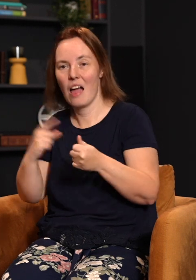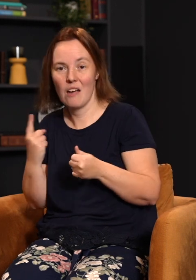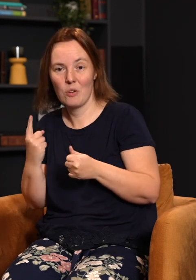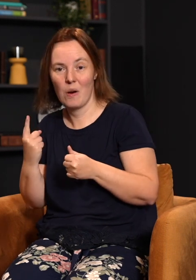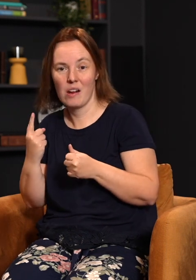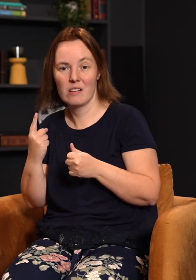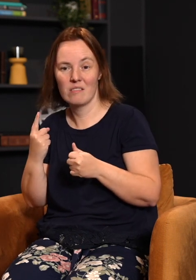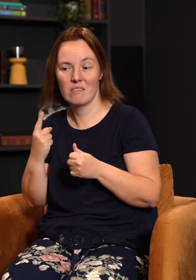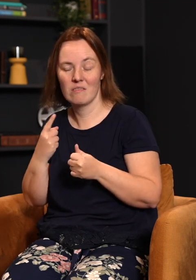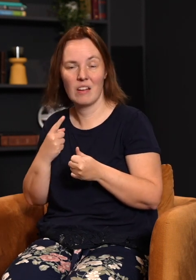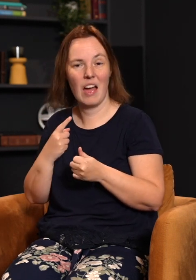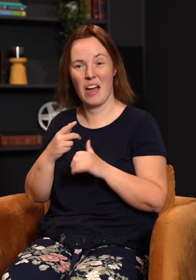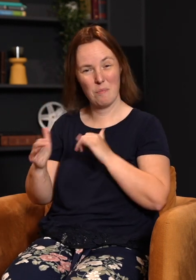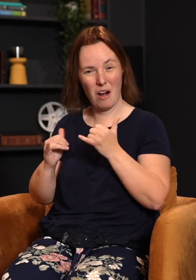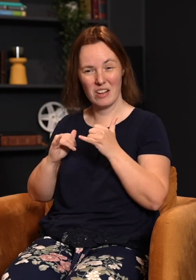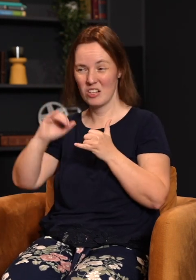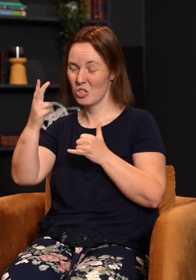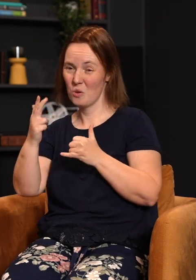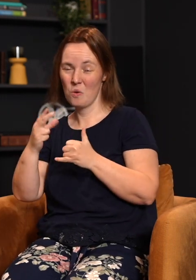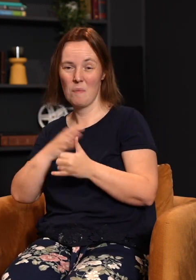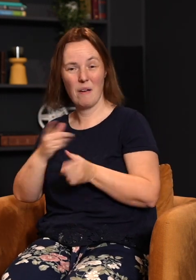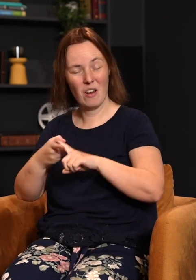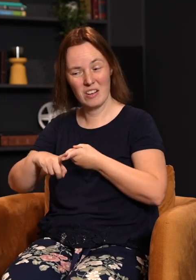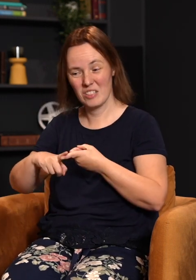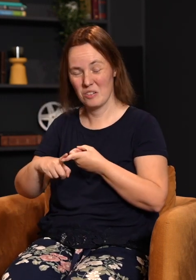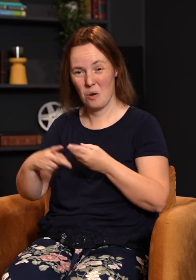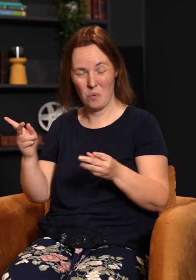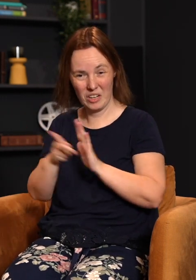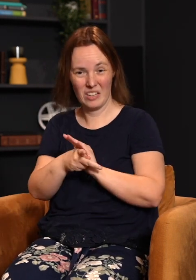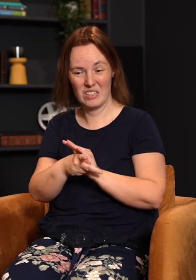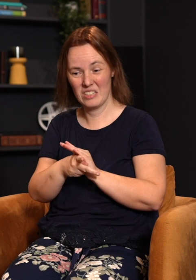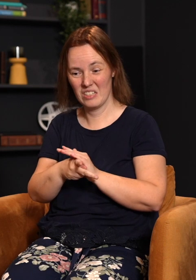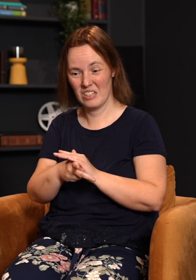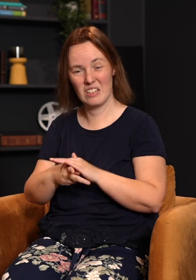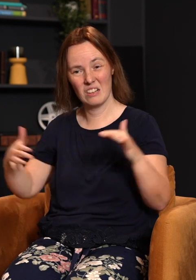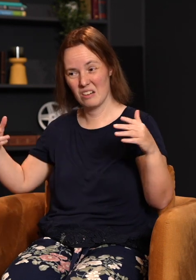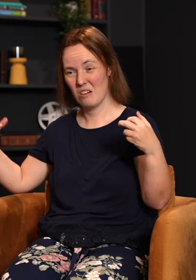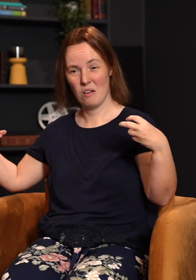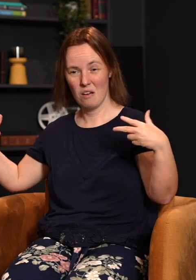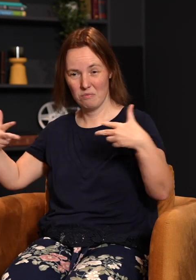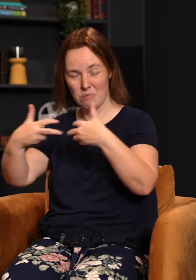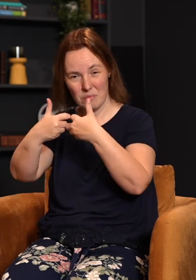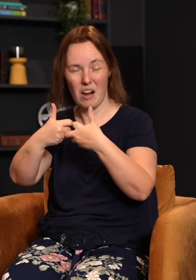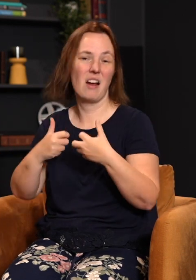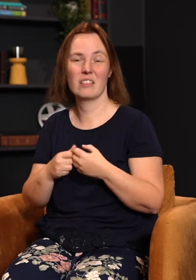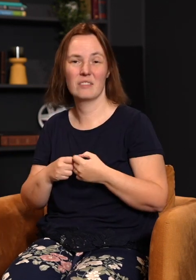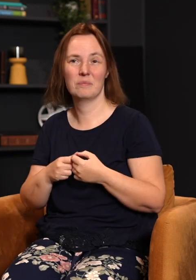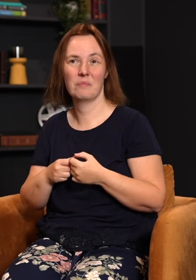of my best friends on the team were killed in a car accident. So I knew, as a young man, I'm not missing out. I'm actually free to be able to say no. In fact,